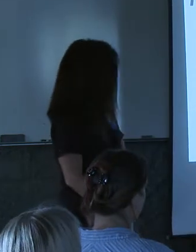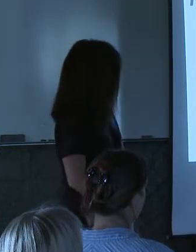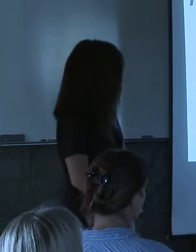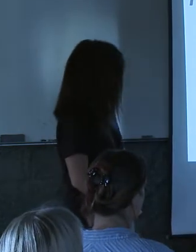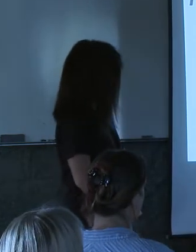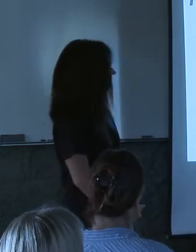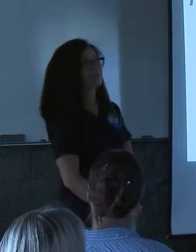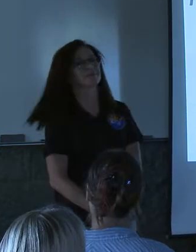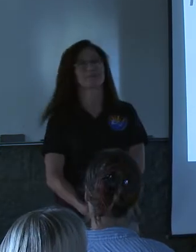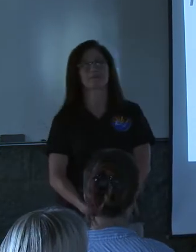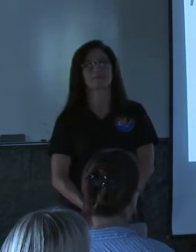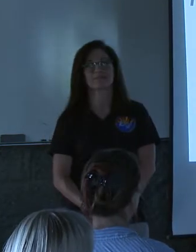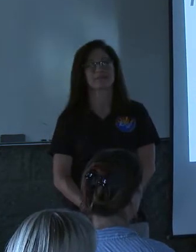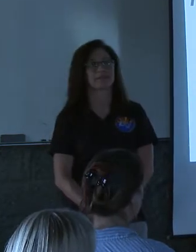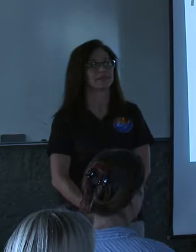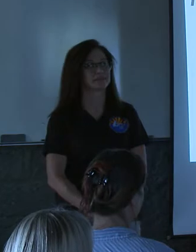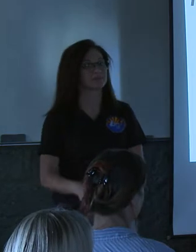Make sure you speak loud, okay?